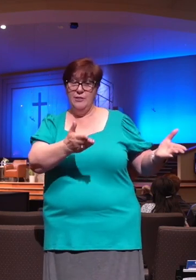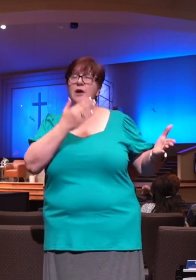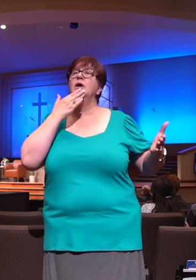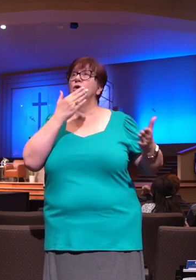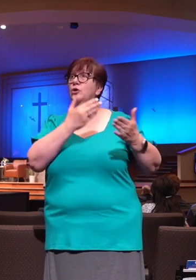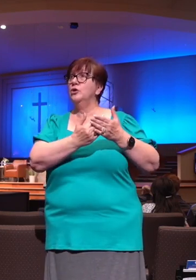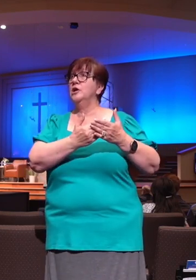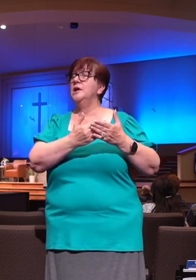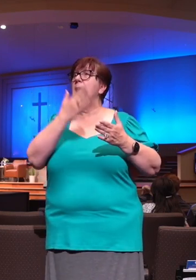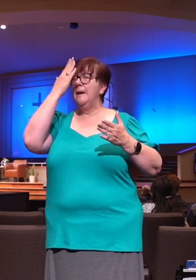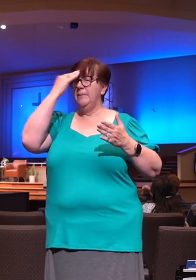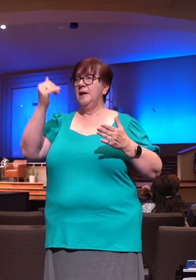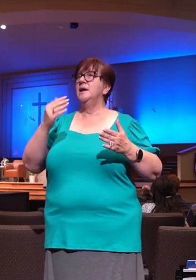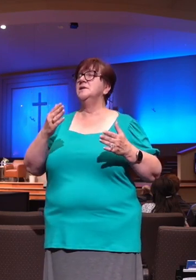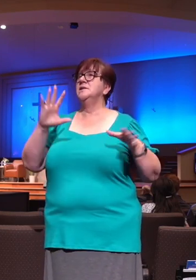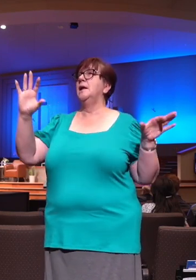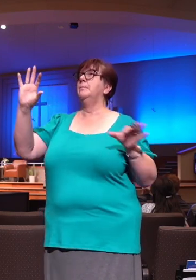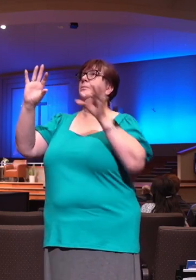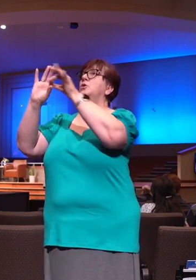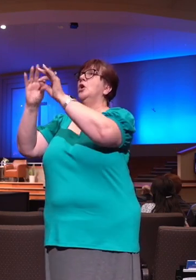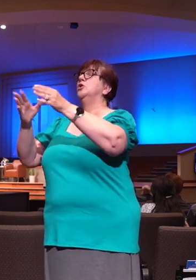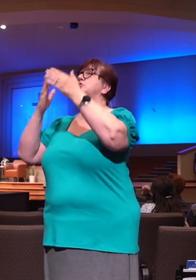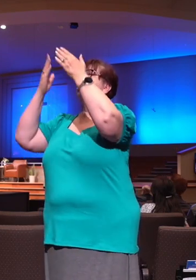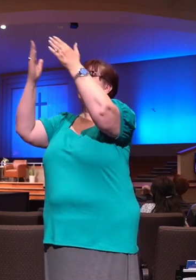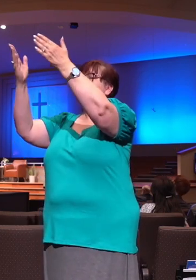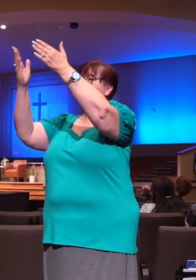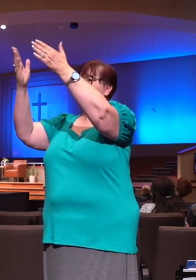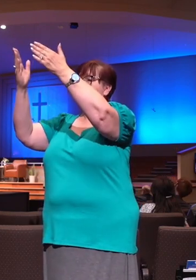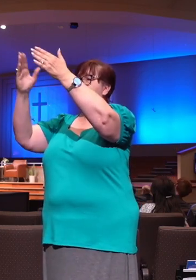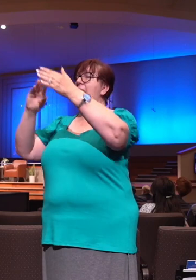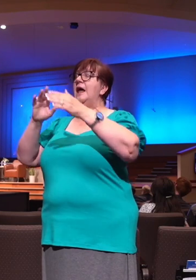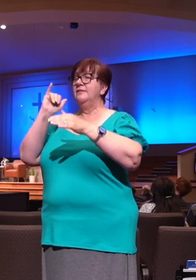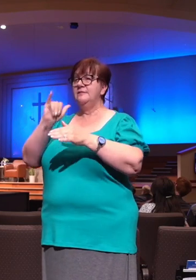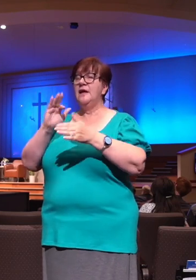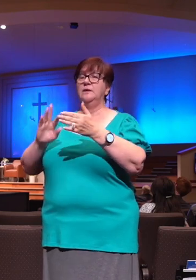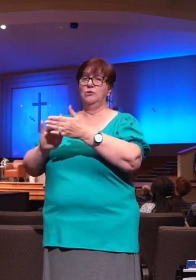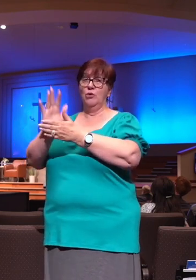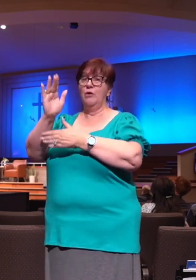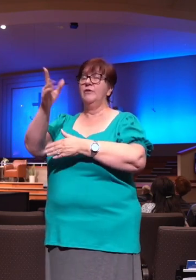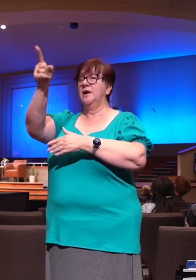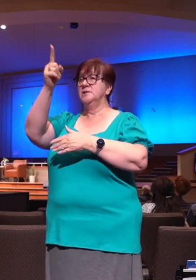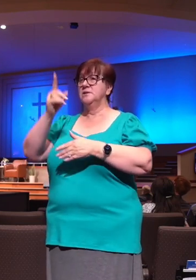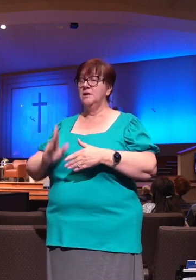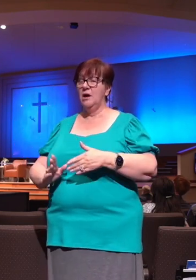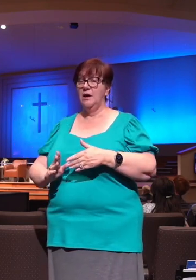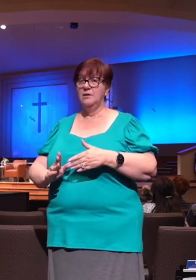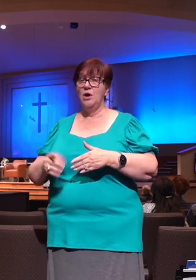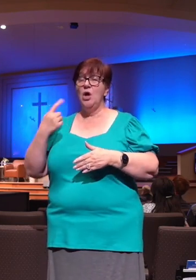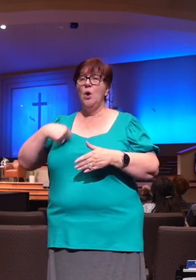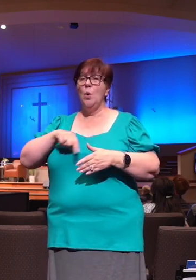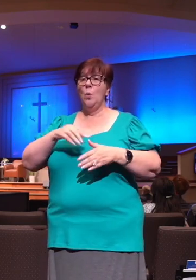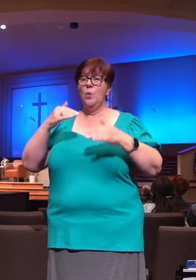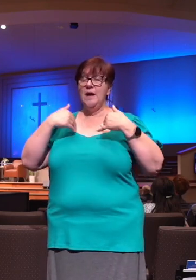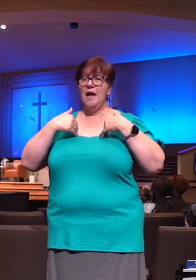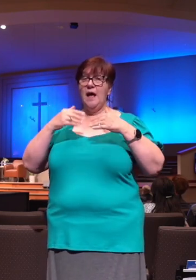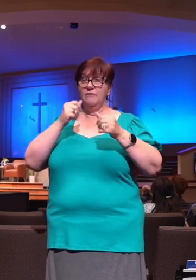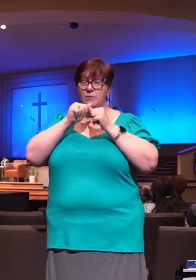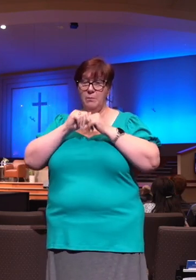from one another, we are in turn glorifying God. Isn't that great? That we have the blessing. That's one of the things I love about a church